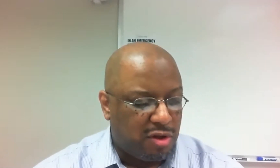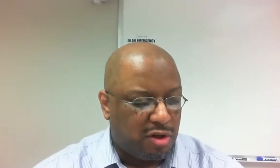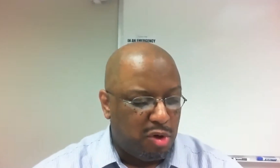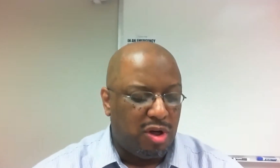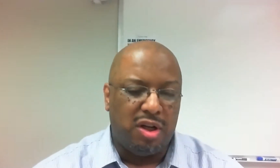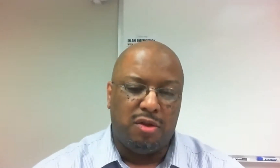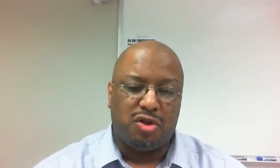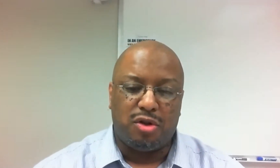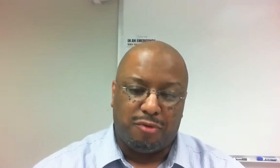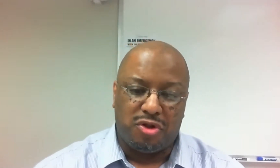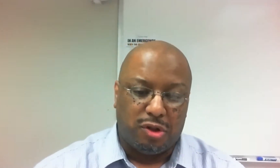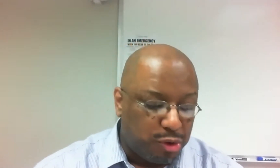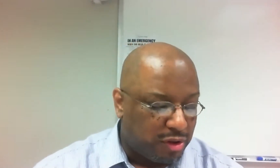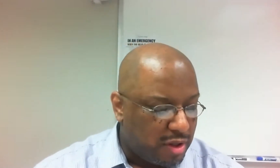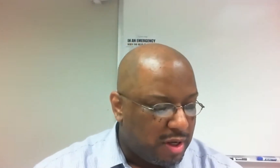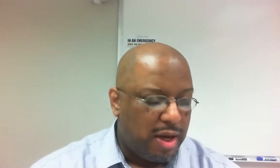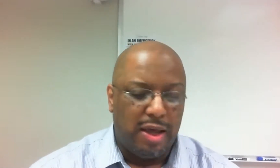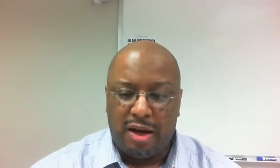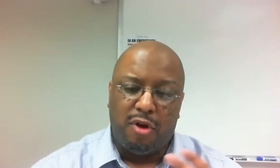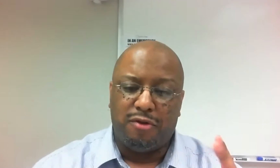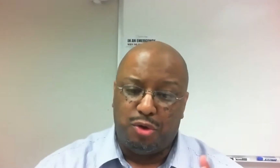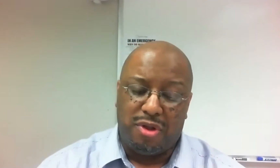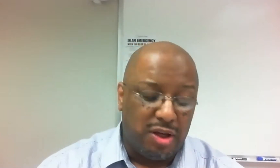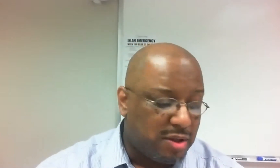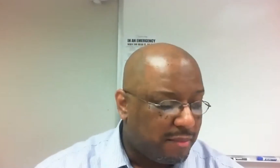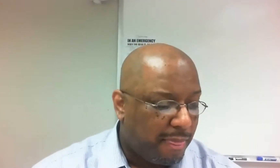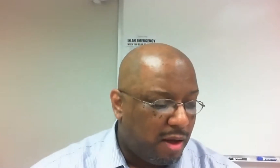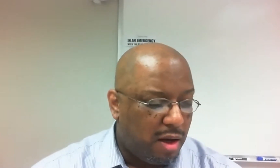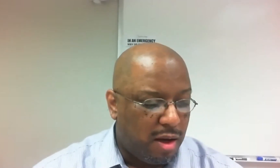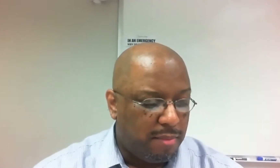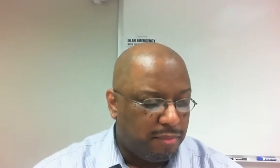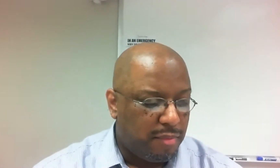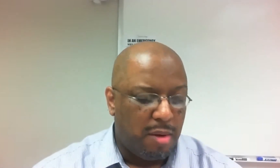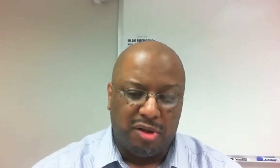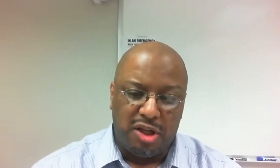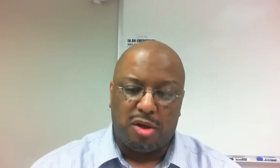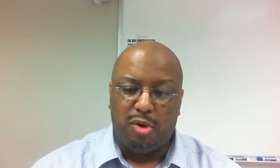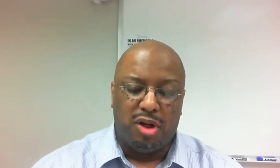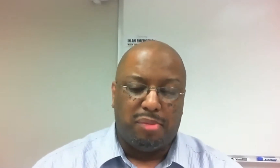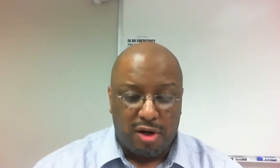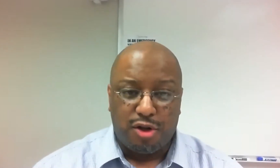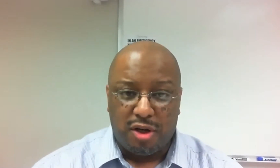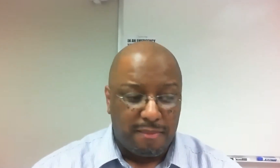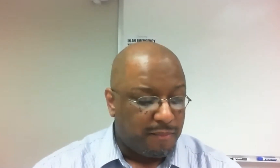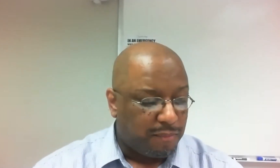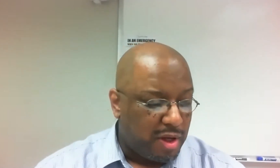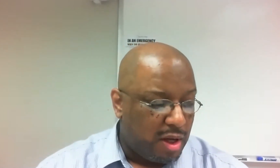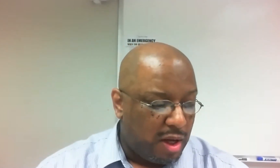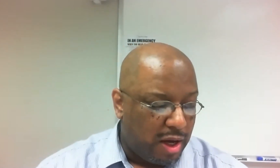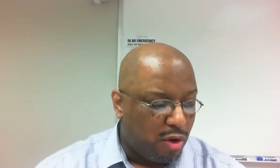involves the community in the search for solutions. And that involves two things. A police community partnership